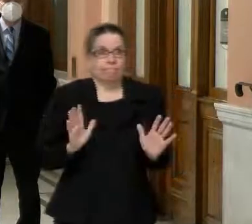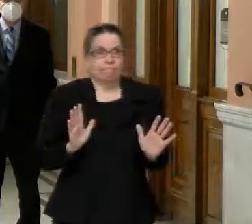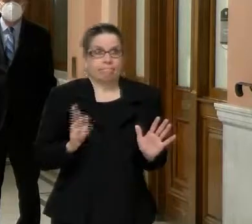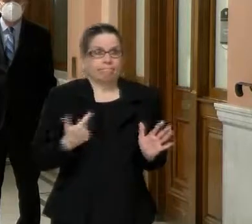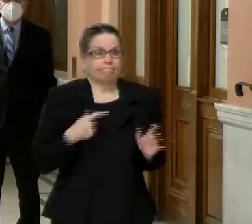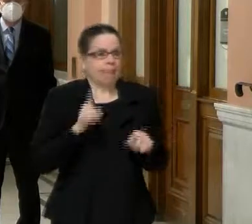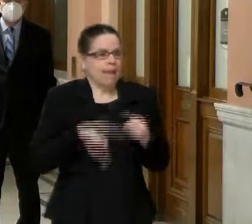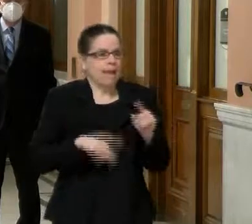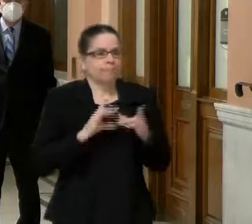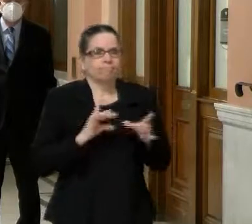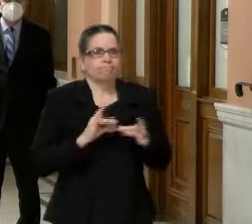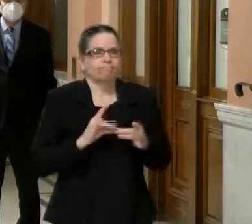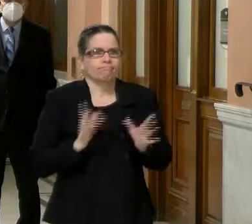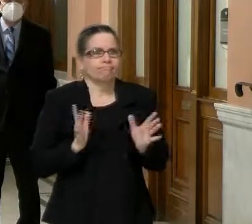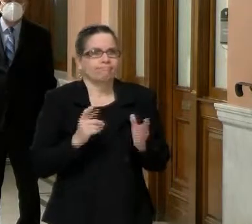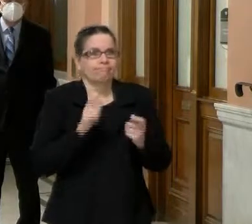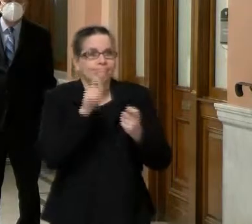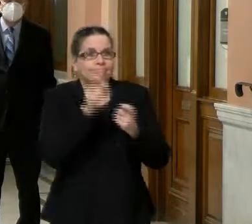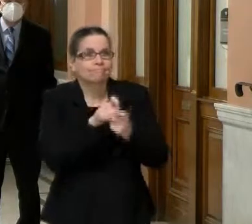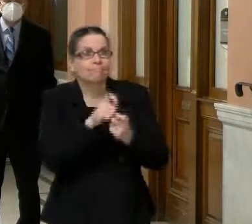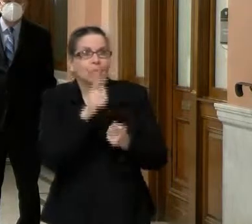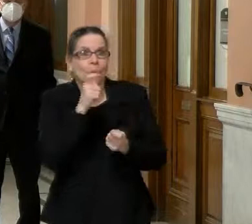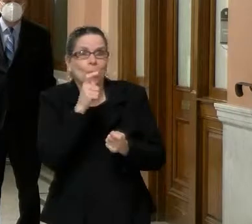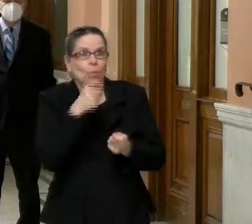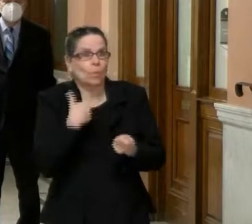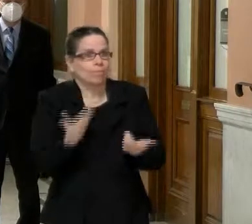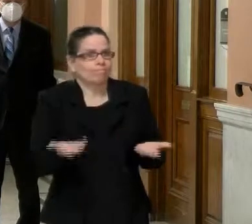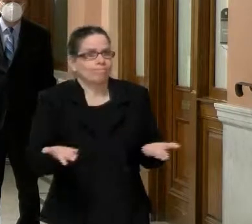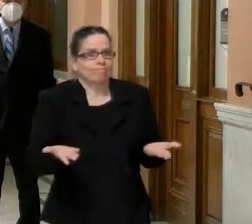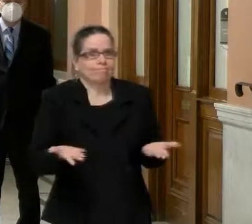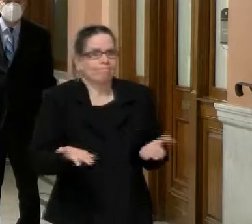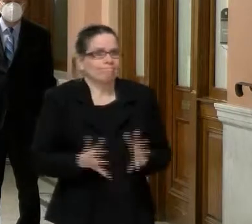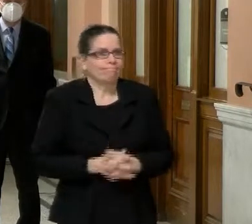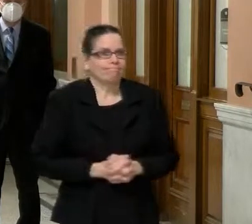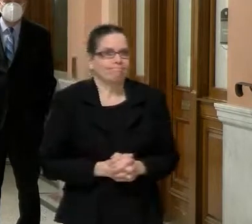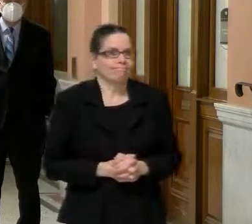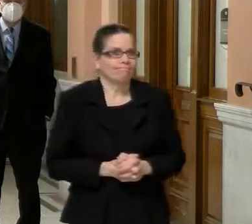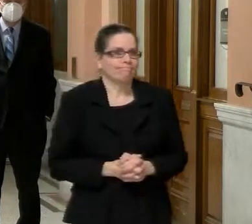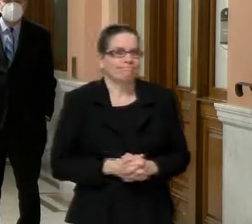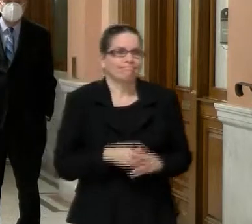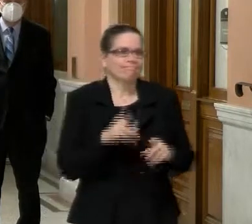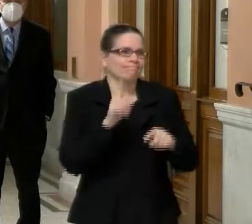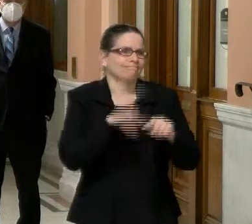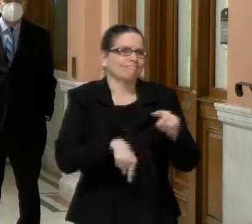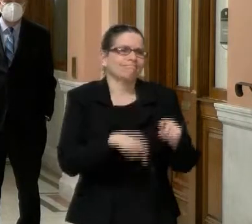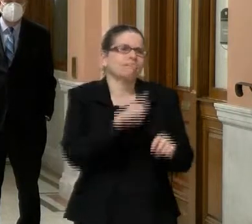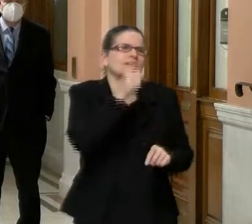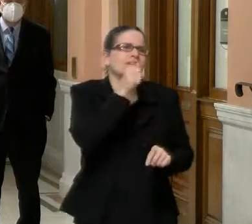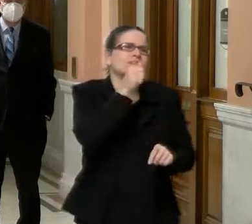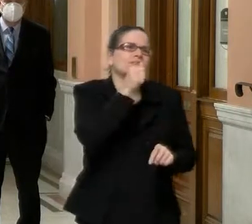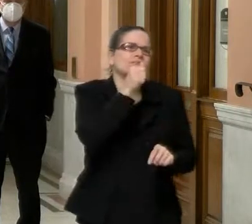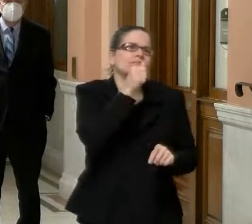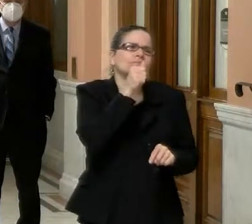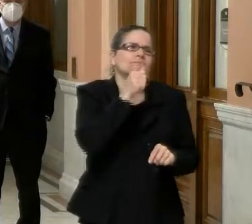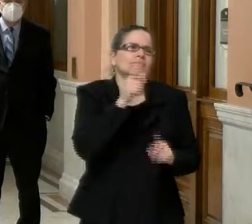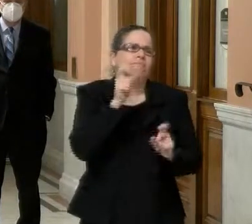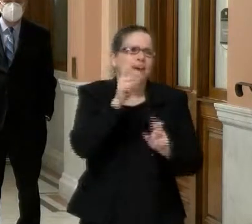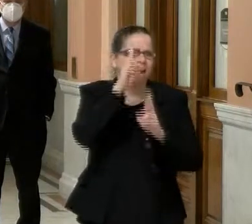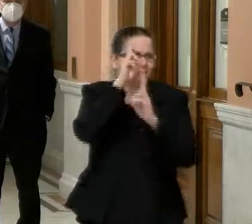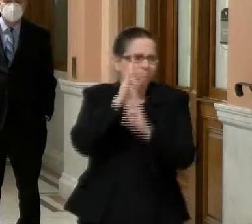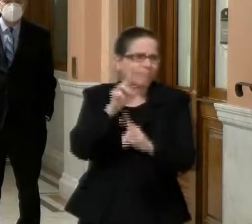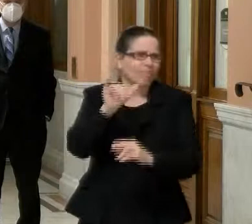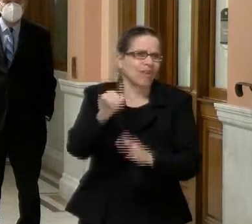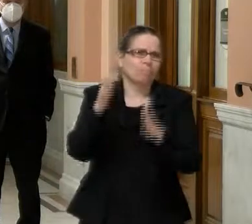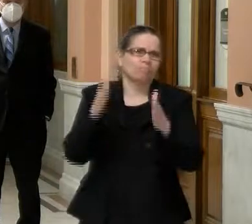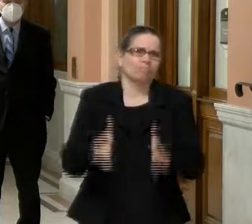particular patients that have been identified just out of concern for the, you know, confidentiality piece. But, um, just if you